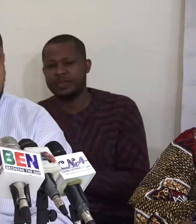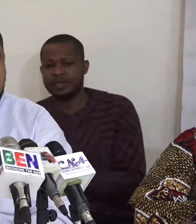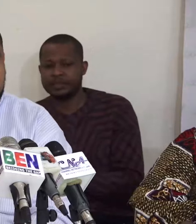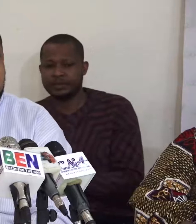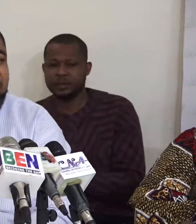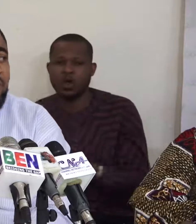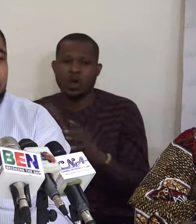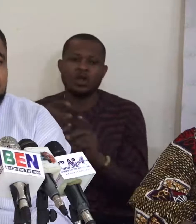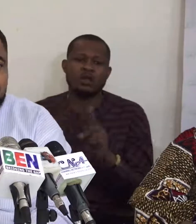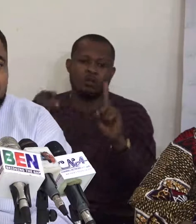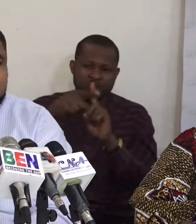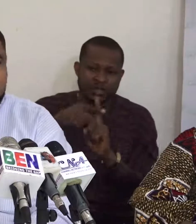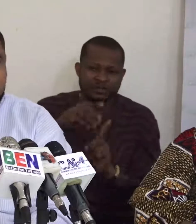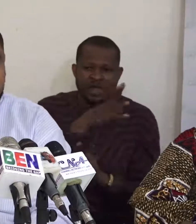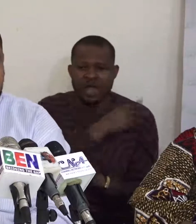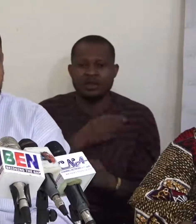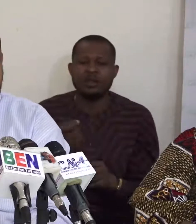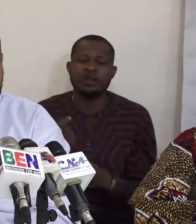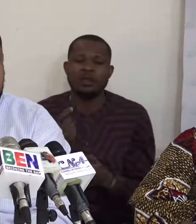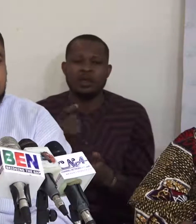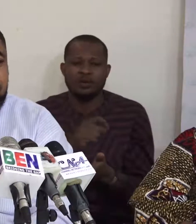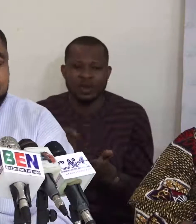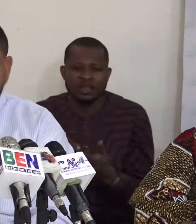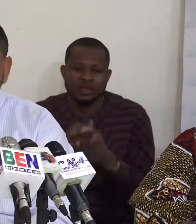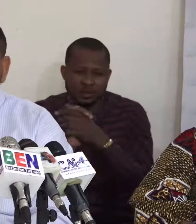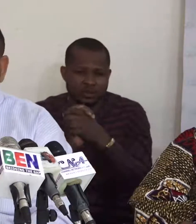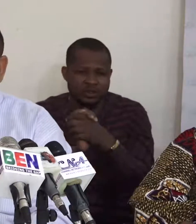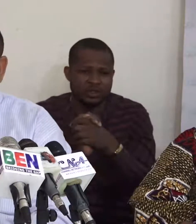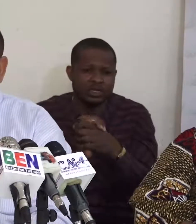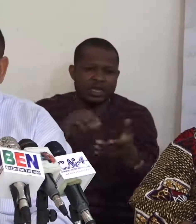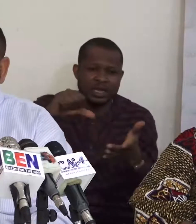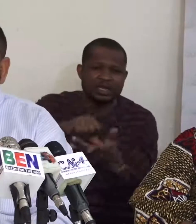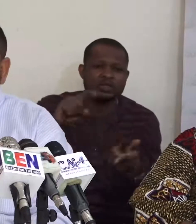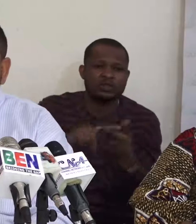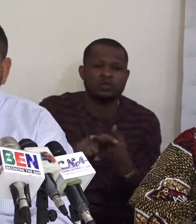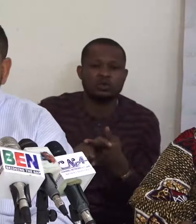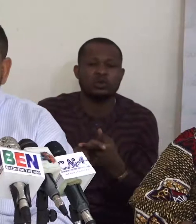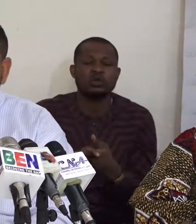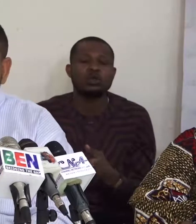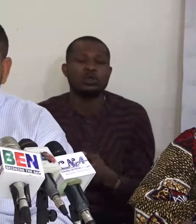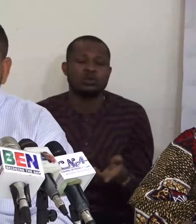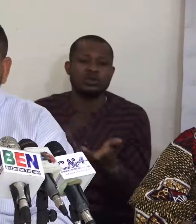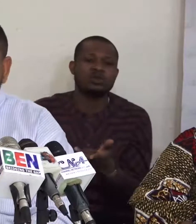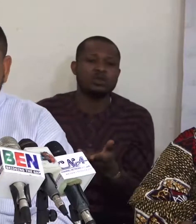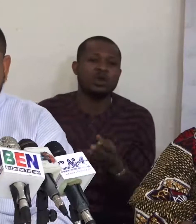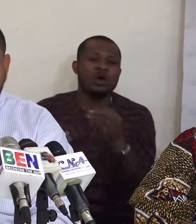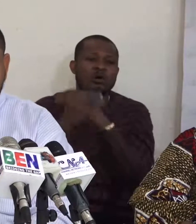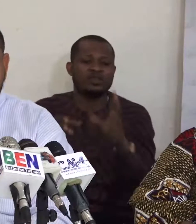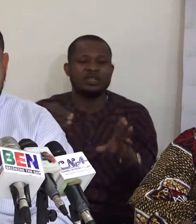like writing commendation letters to registration officers in a number of states that were very professional.